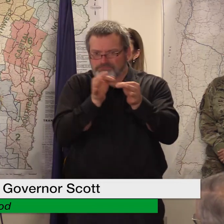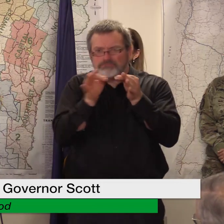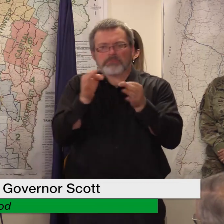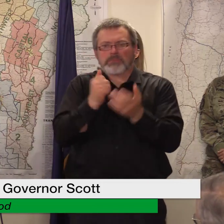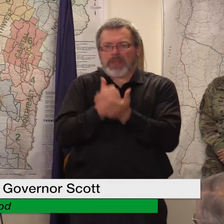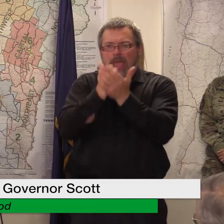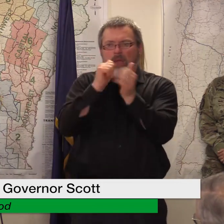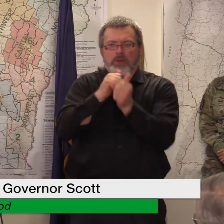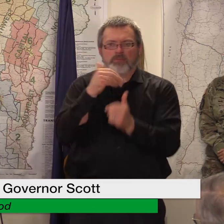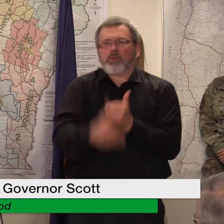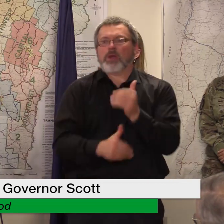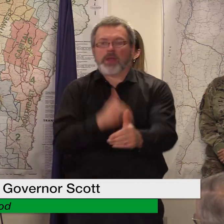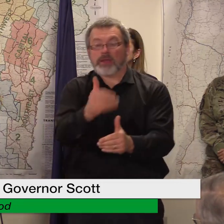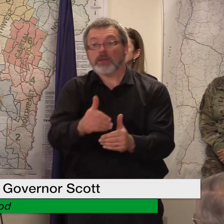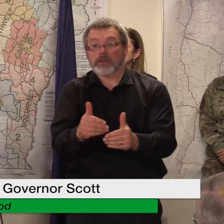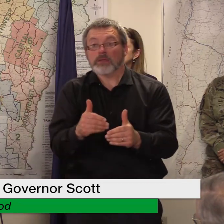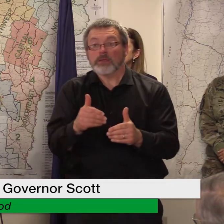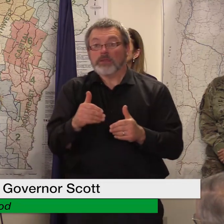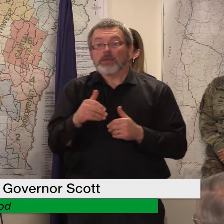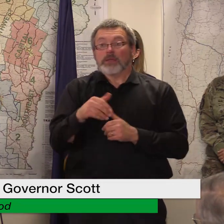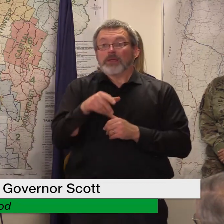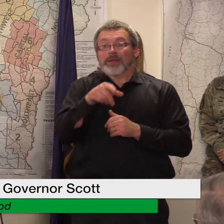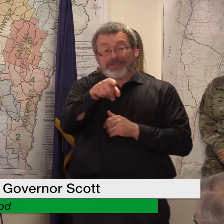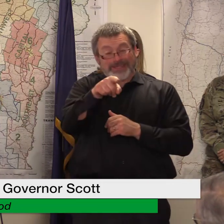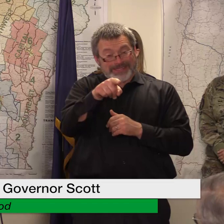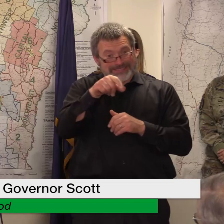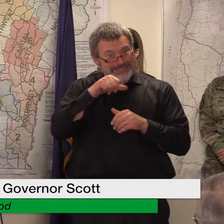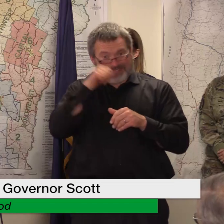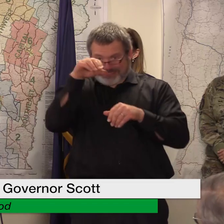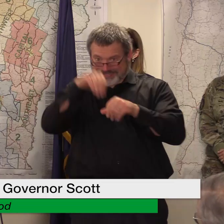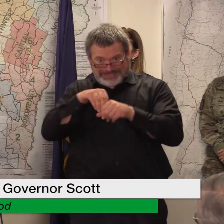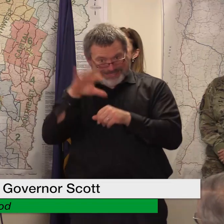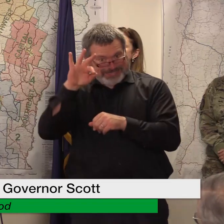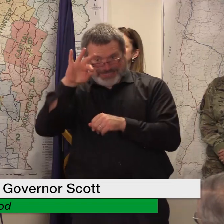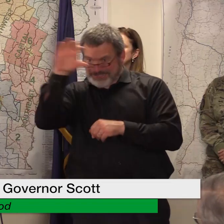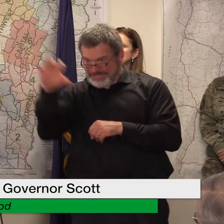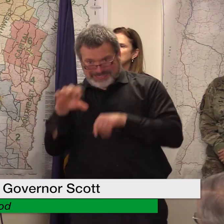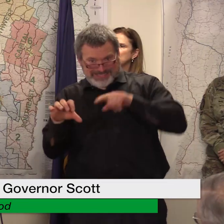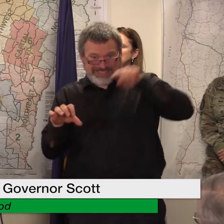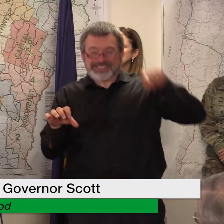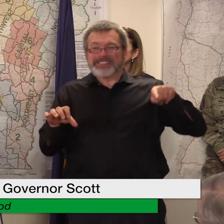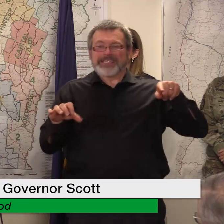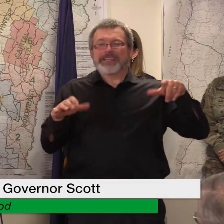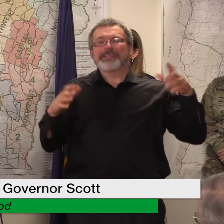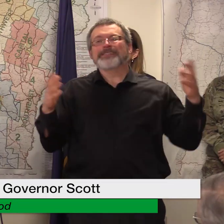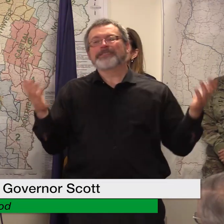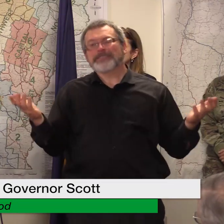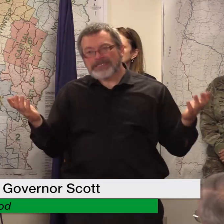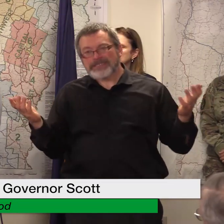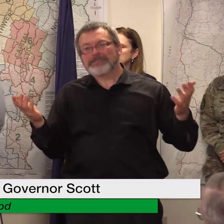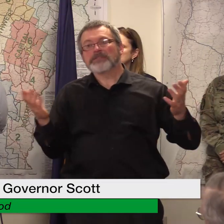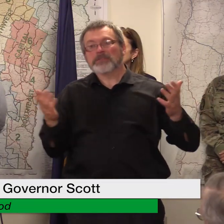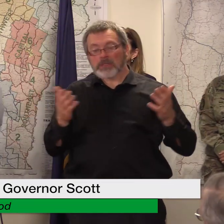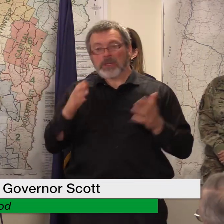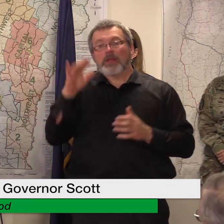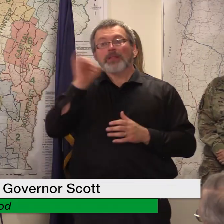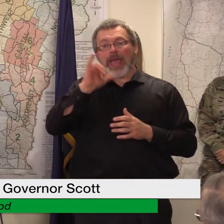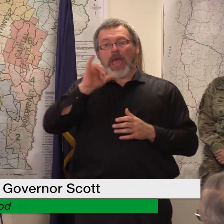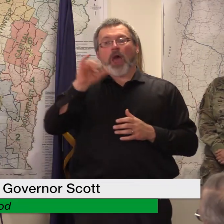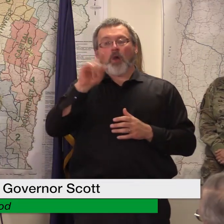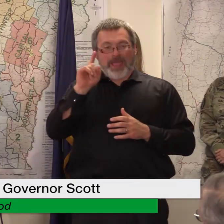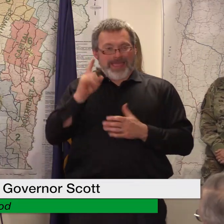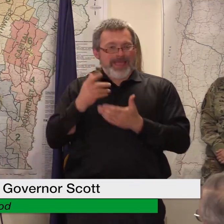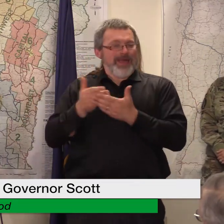um and tell us this time as the county is declared so in orleans county we had a number of individuals who had done that and their